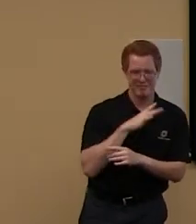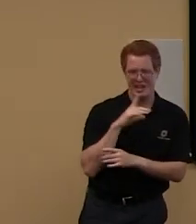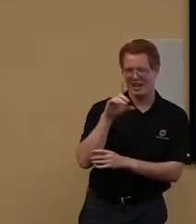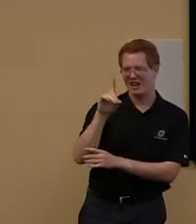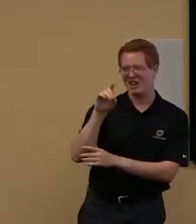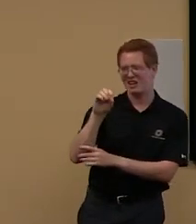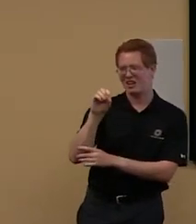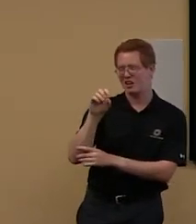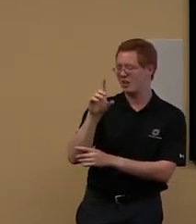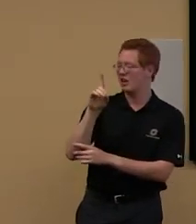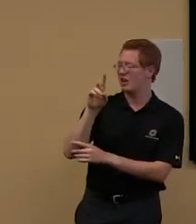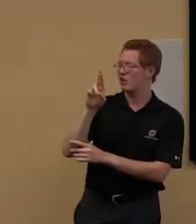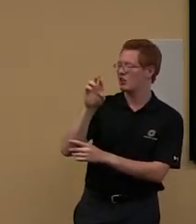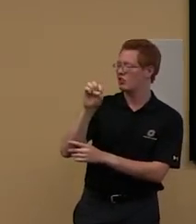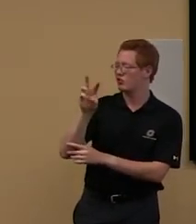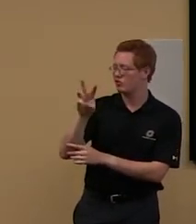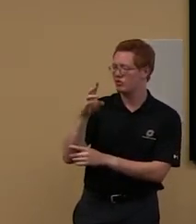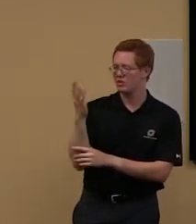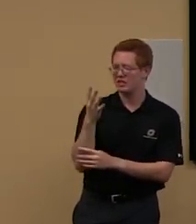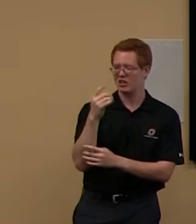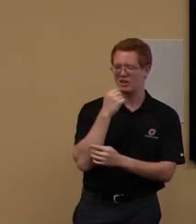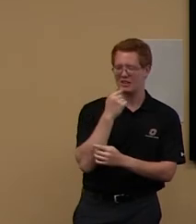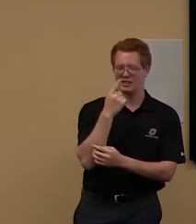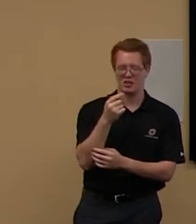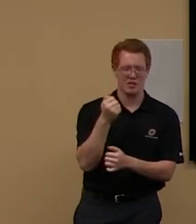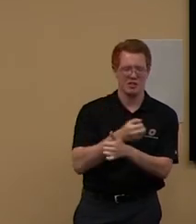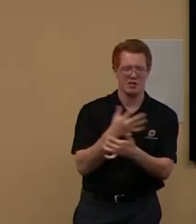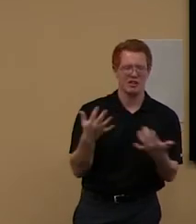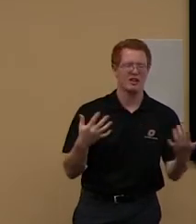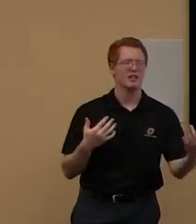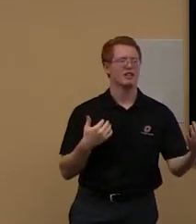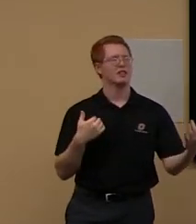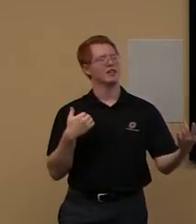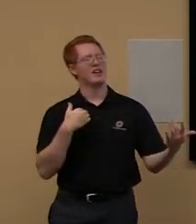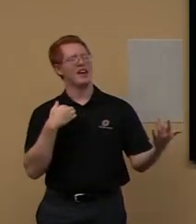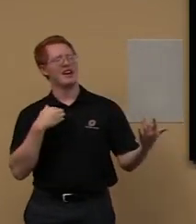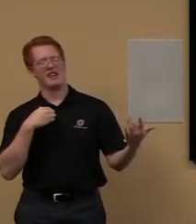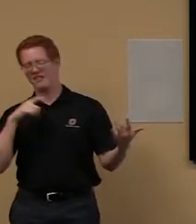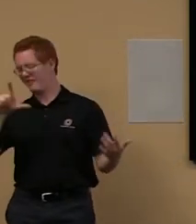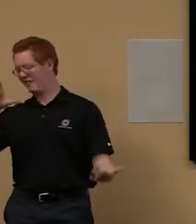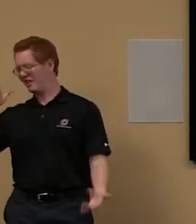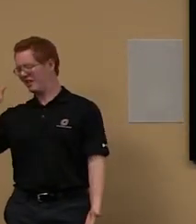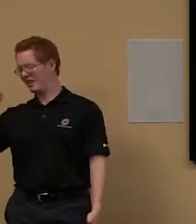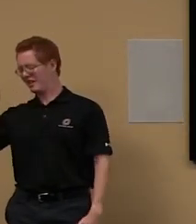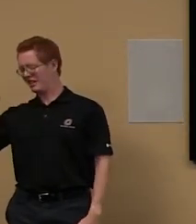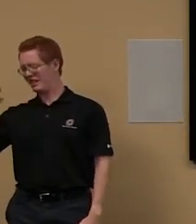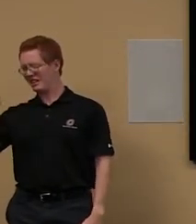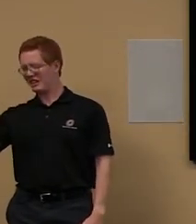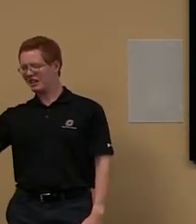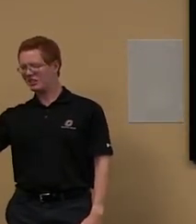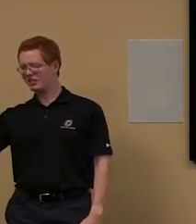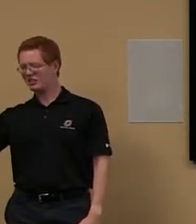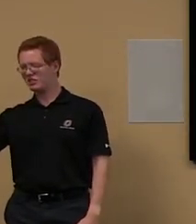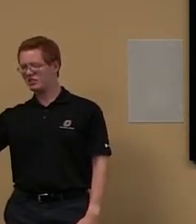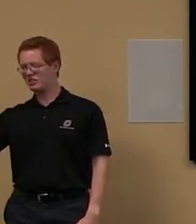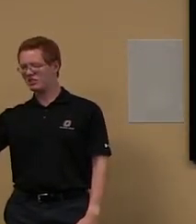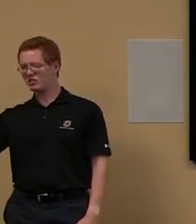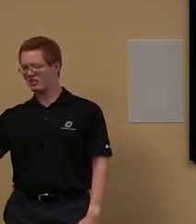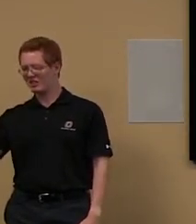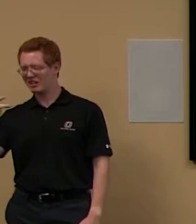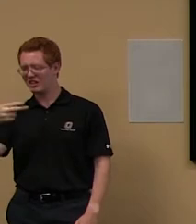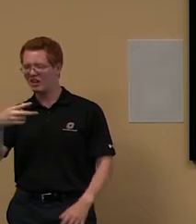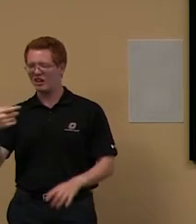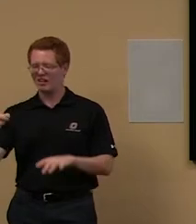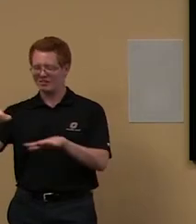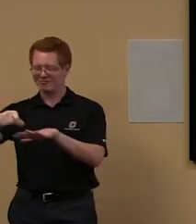they have a laser cutter. A laser, uh, etcher kind of a thing. Um, and so those are really the only things that,